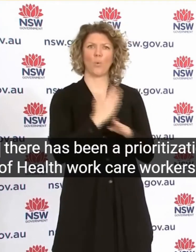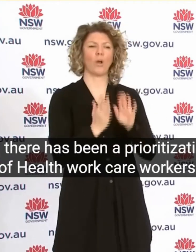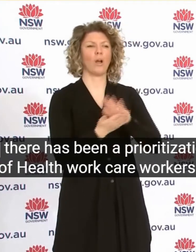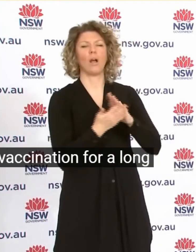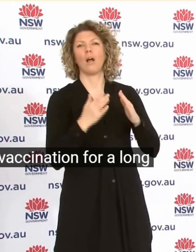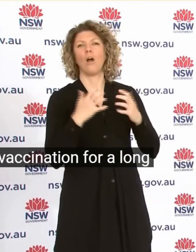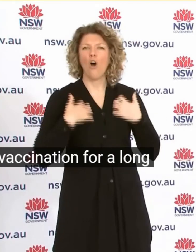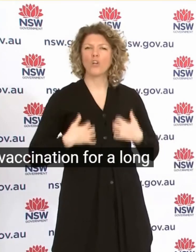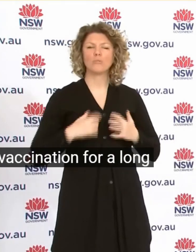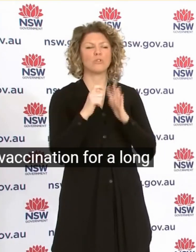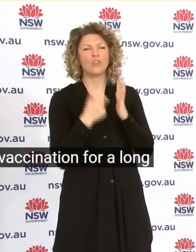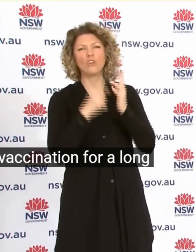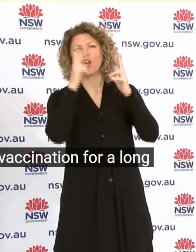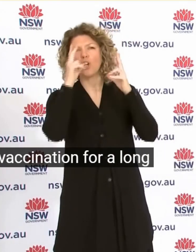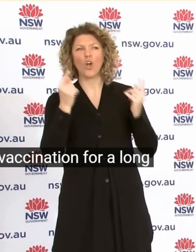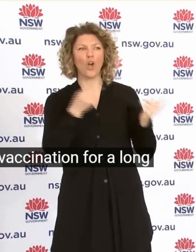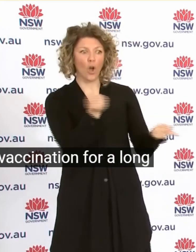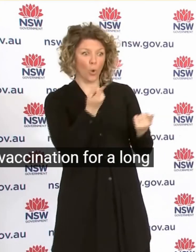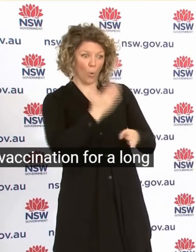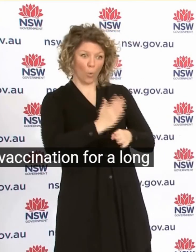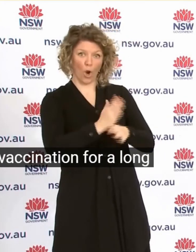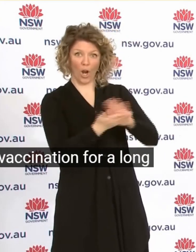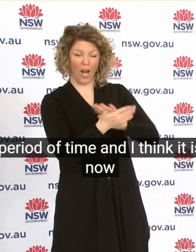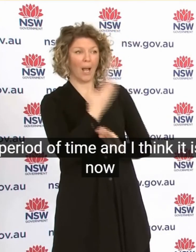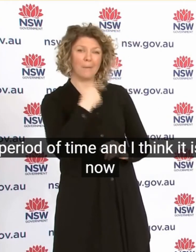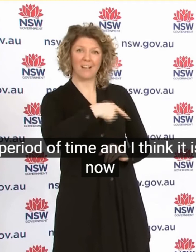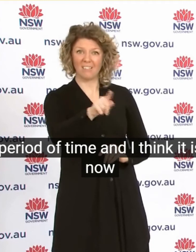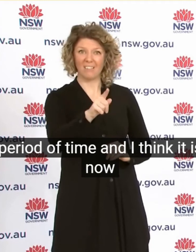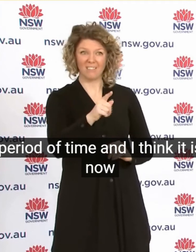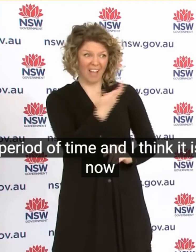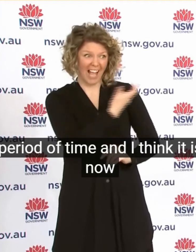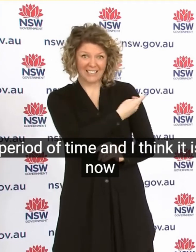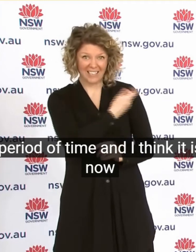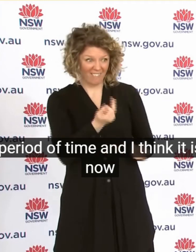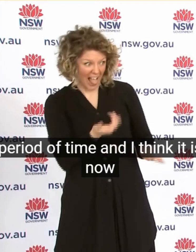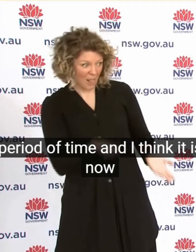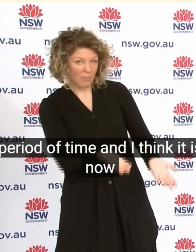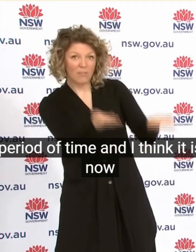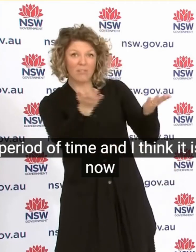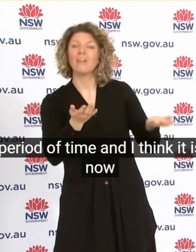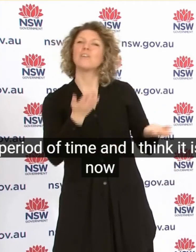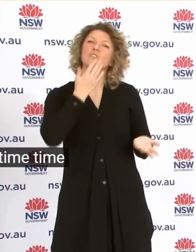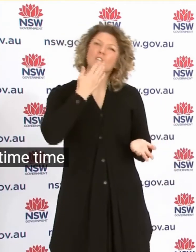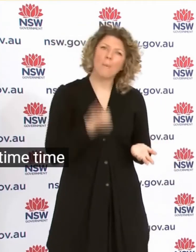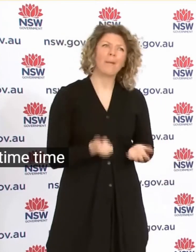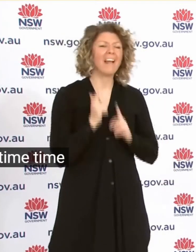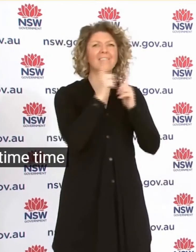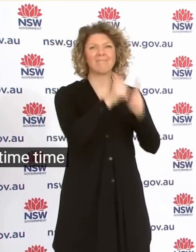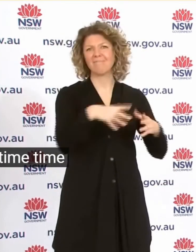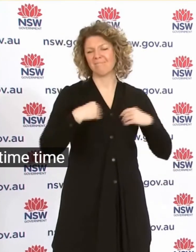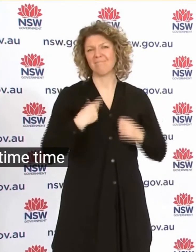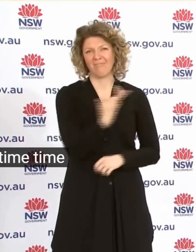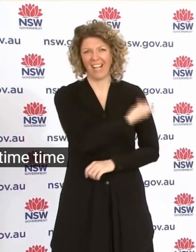For A Long Period Of Time And I Think It Is Now Time For Everyone To Embrace The Opportunities Afforded To Them